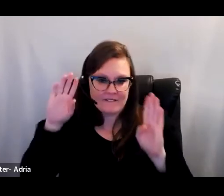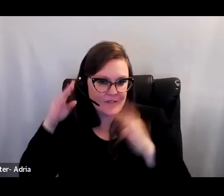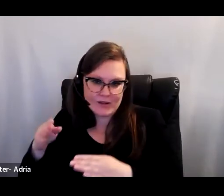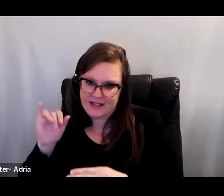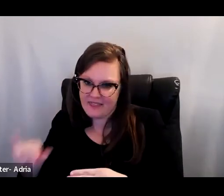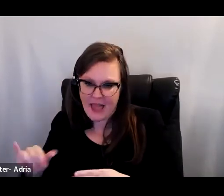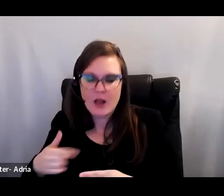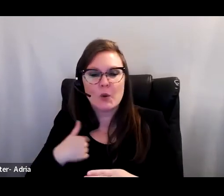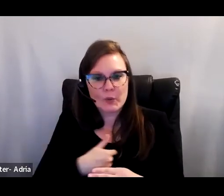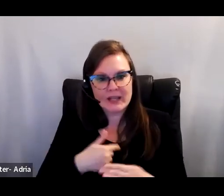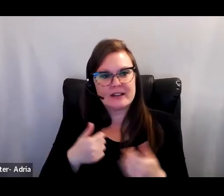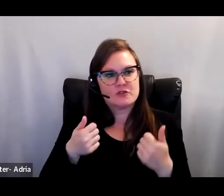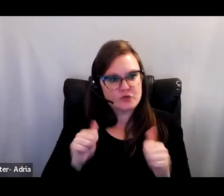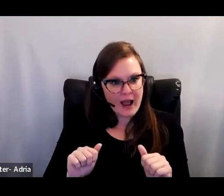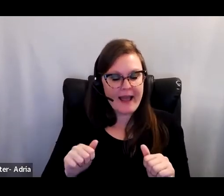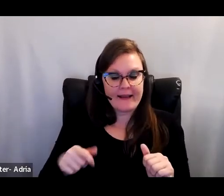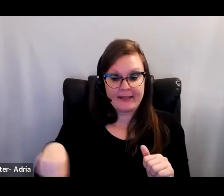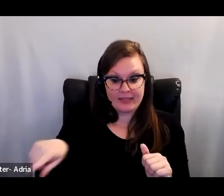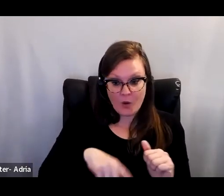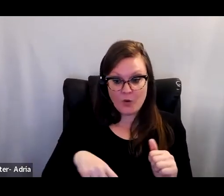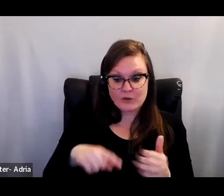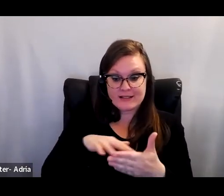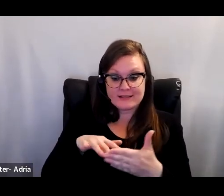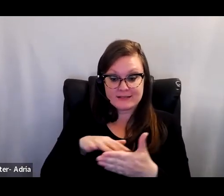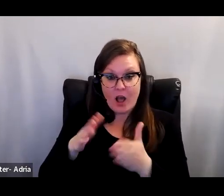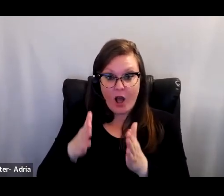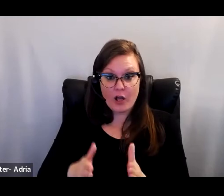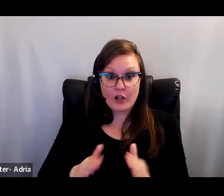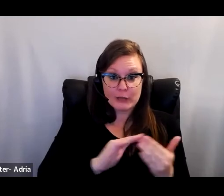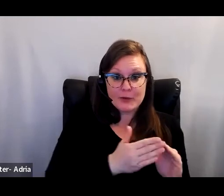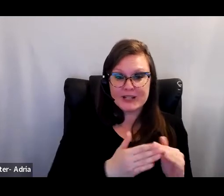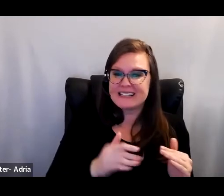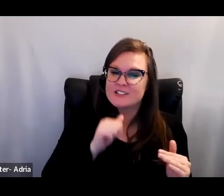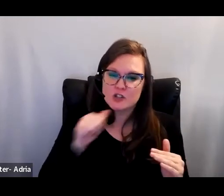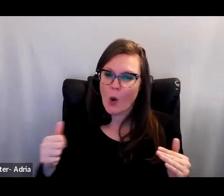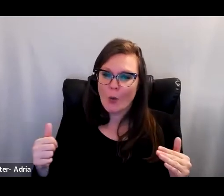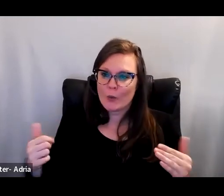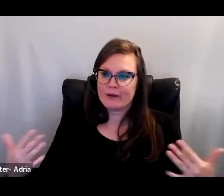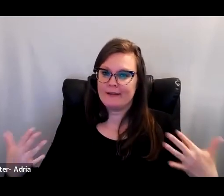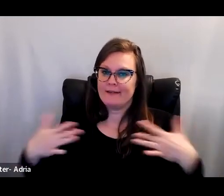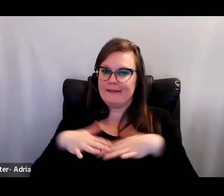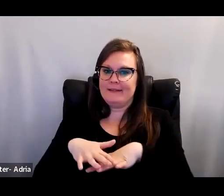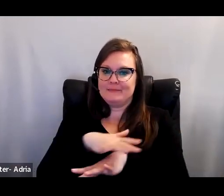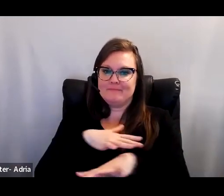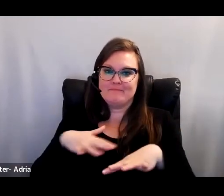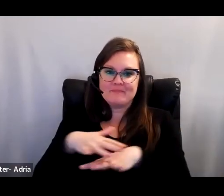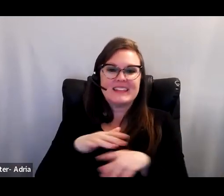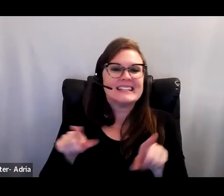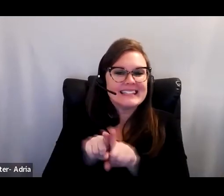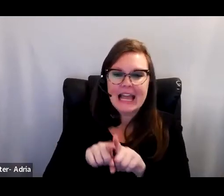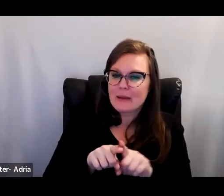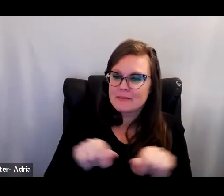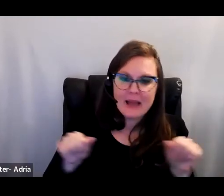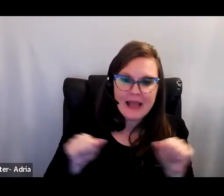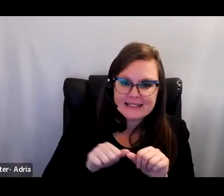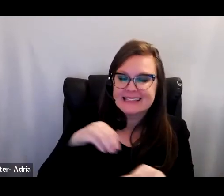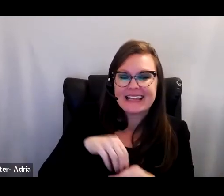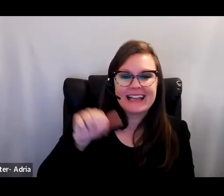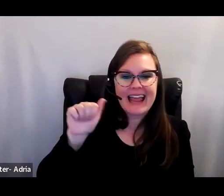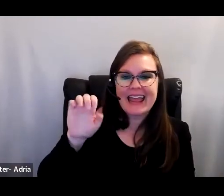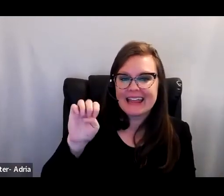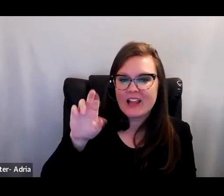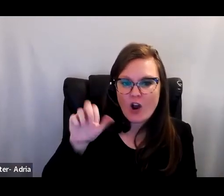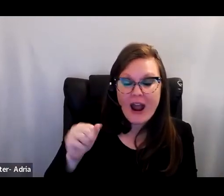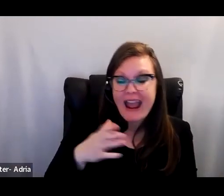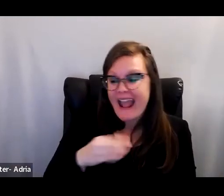These scholarly communities rarely intersect. Researchers in these different domains do not occupy the same spaces at AERA, nor do they collaborate within